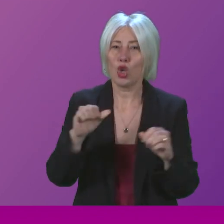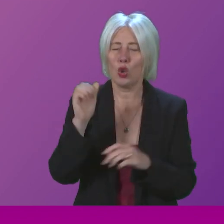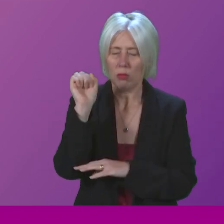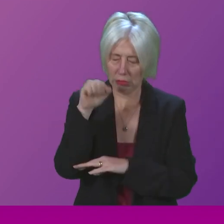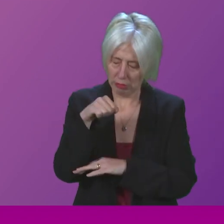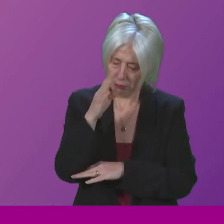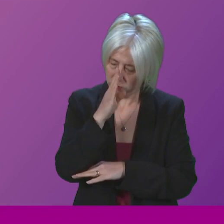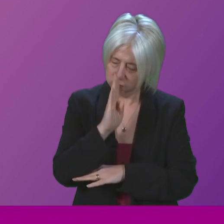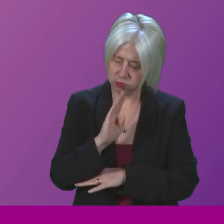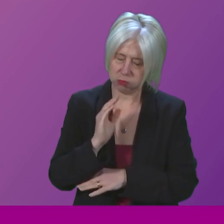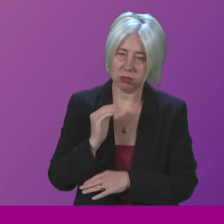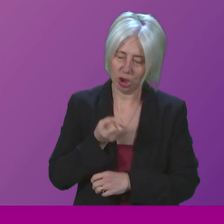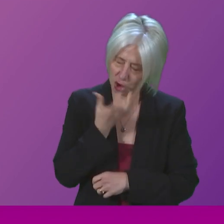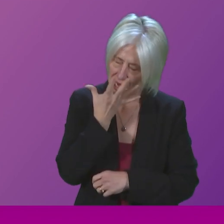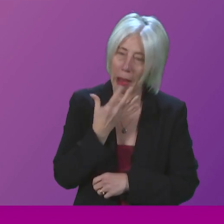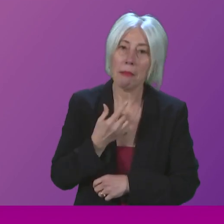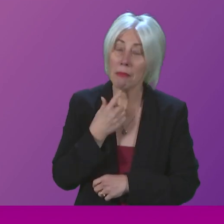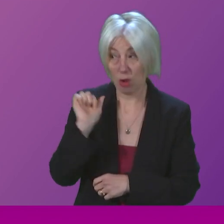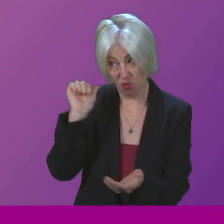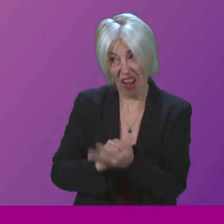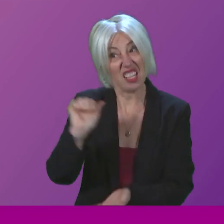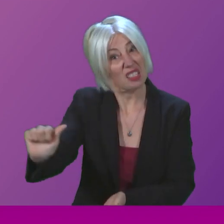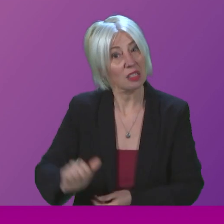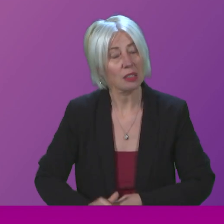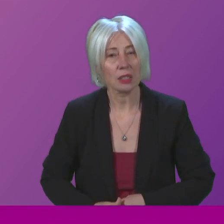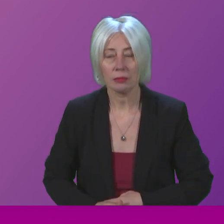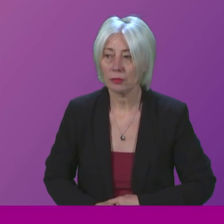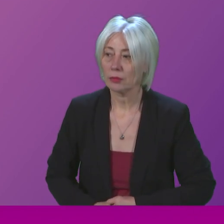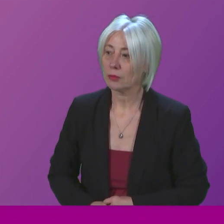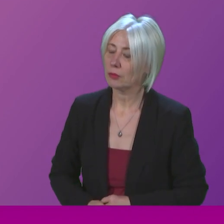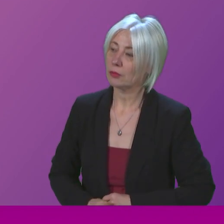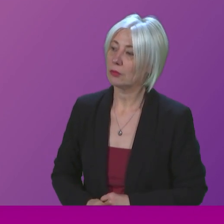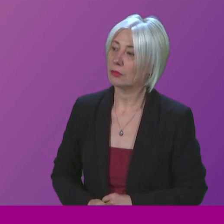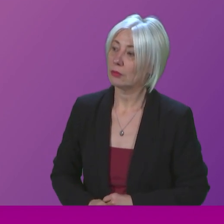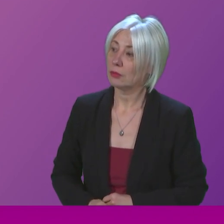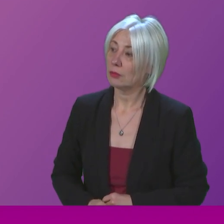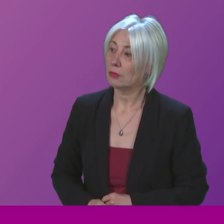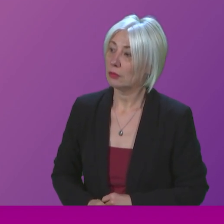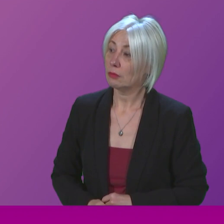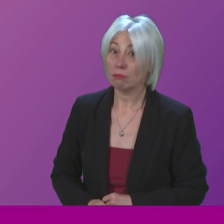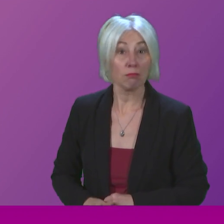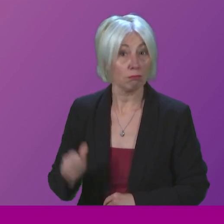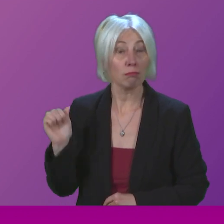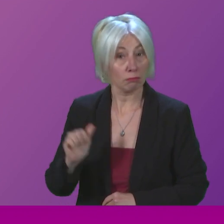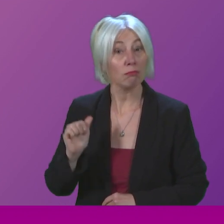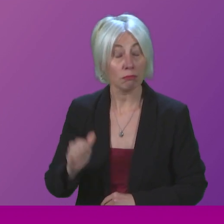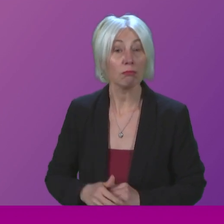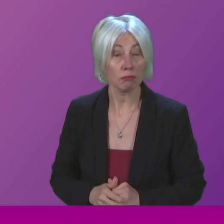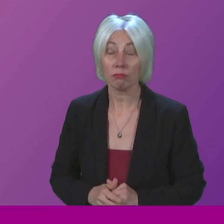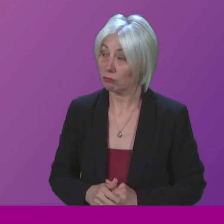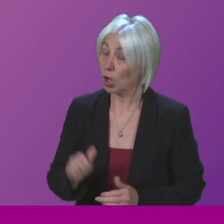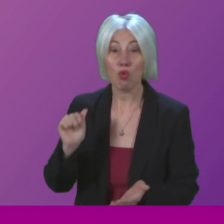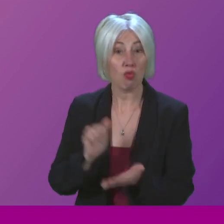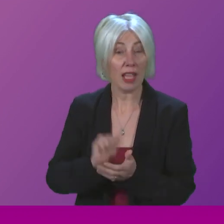in shame. He's right, isn't he? First Minister. He's absolutely right that